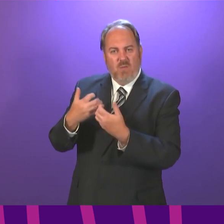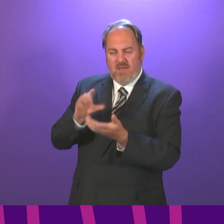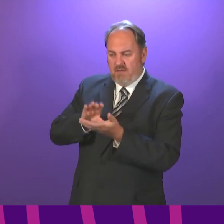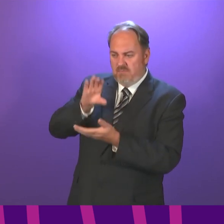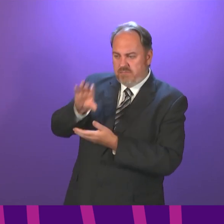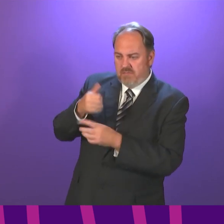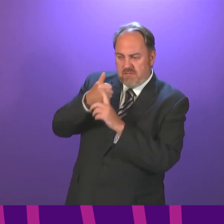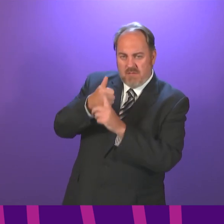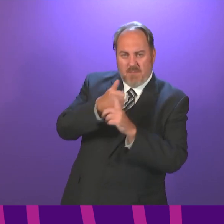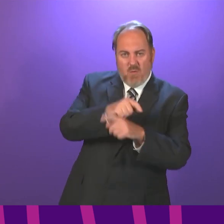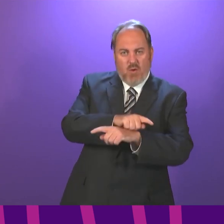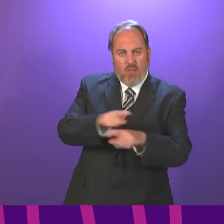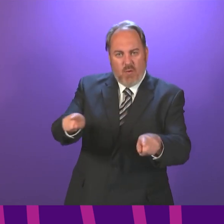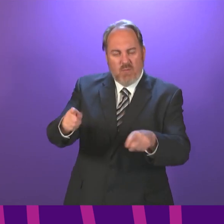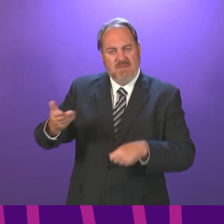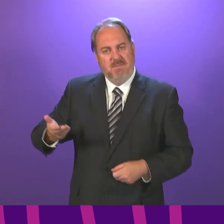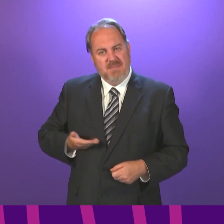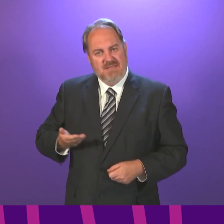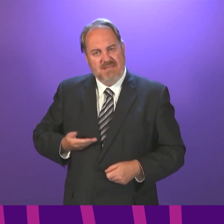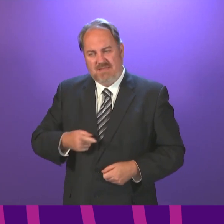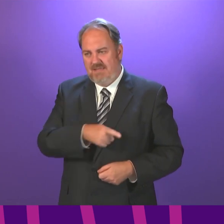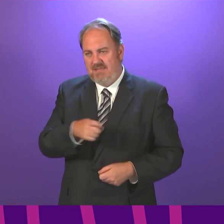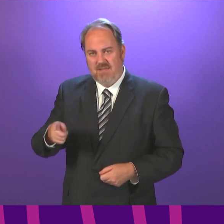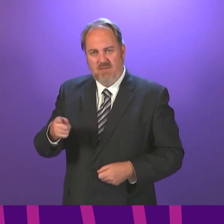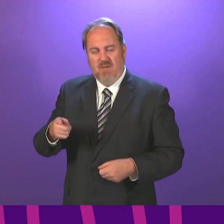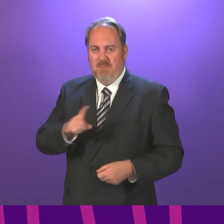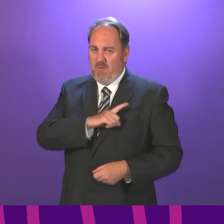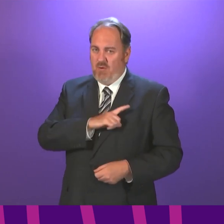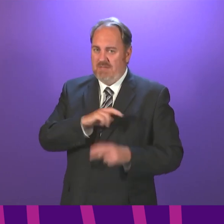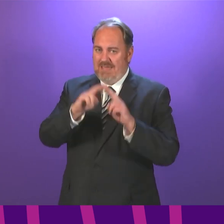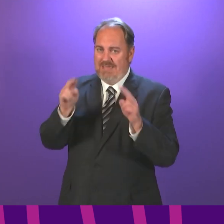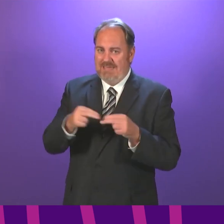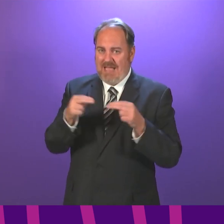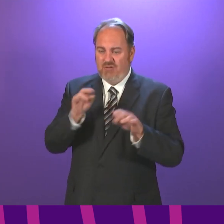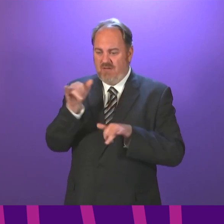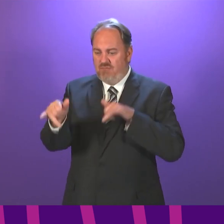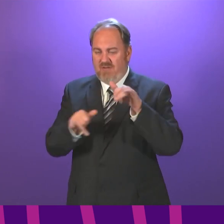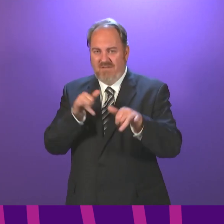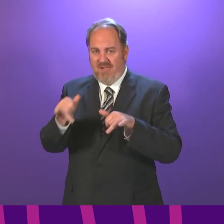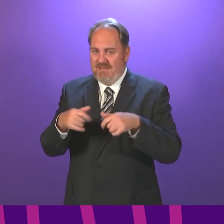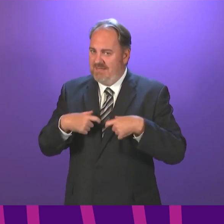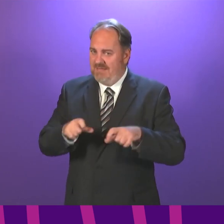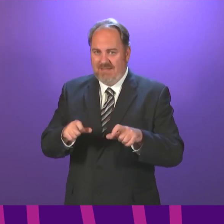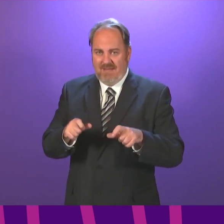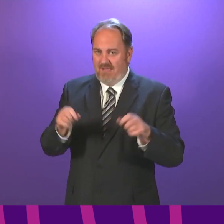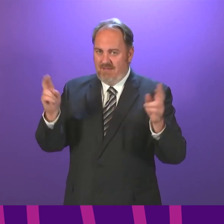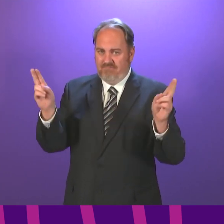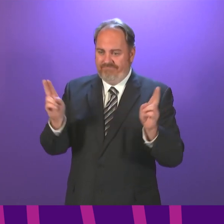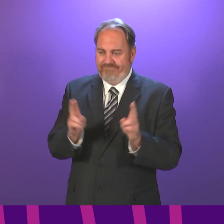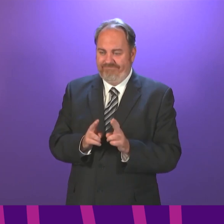to these sectors, while restrictions on international travel remain in place? First Minister.